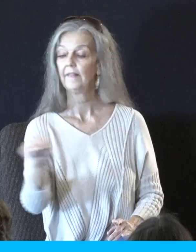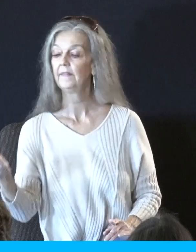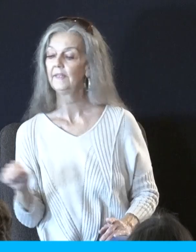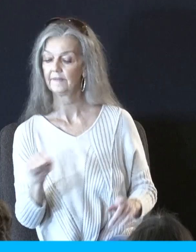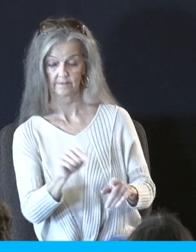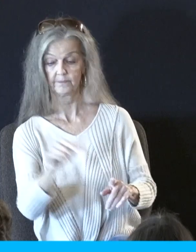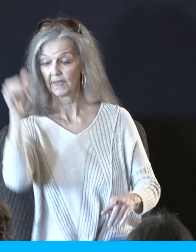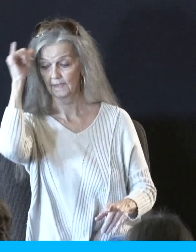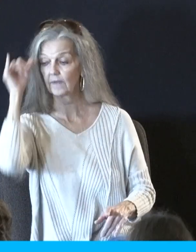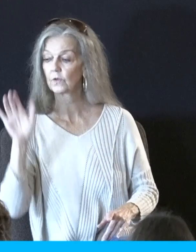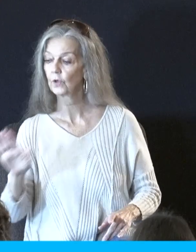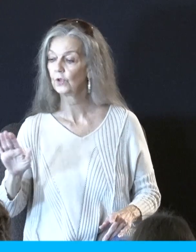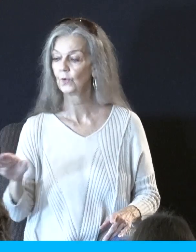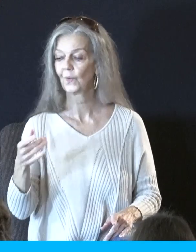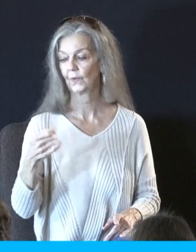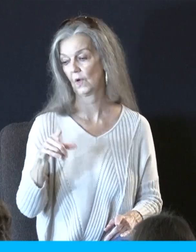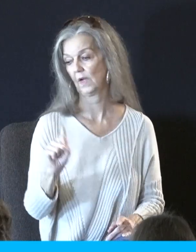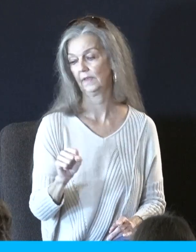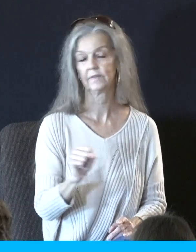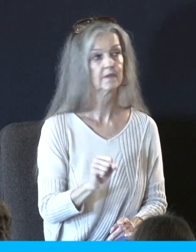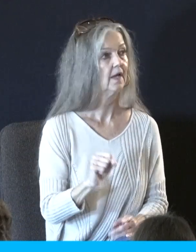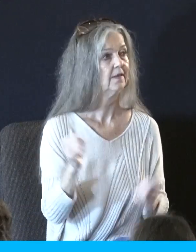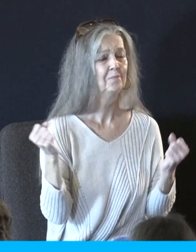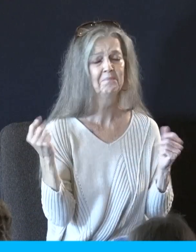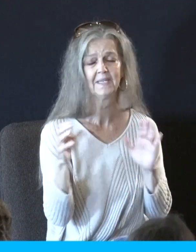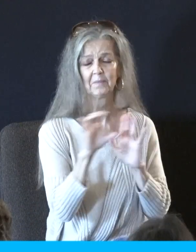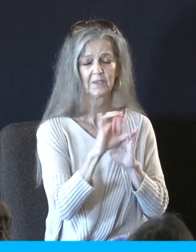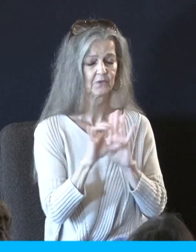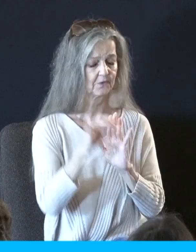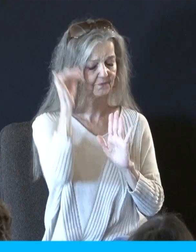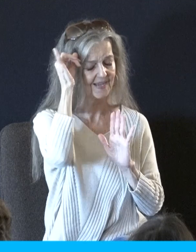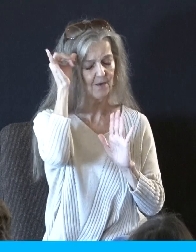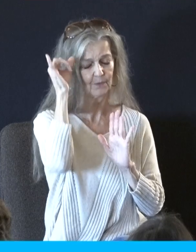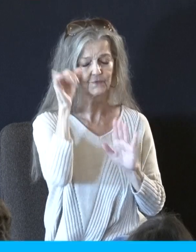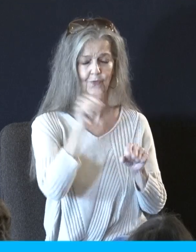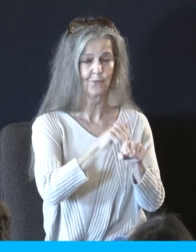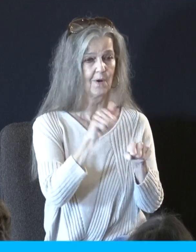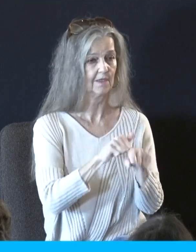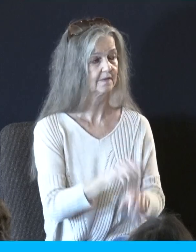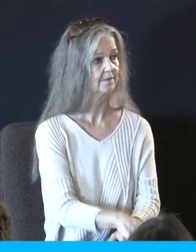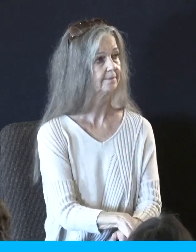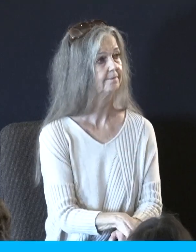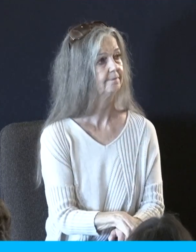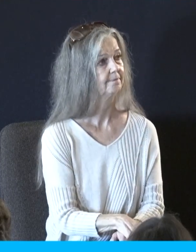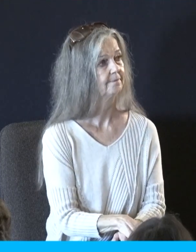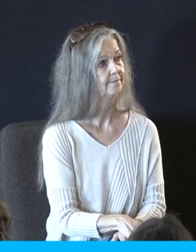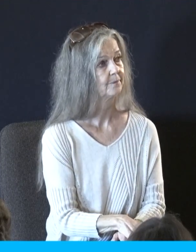This verse indicates that there are multiple depictions of bulls as the Israelites are worshipping the golden calf. On the top